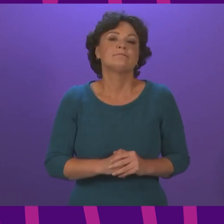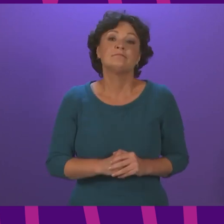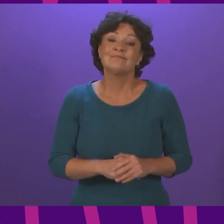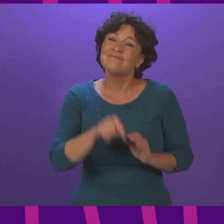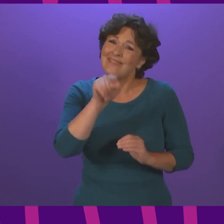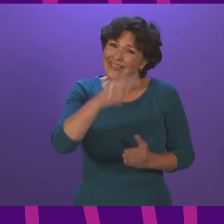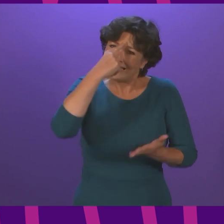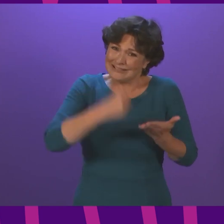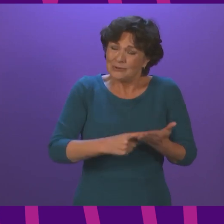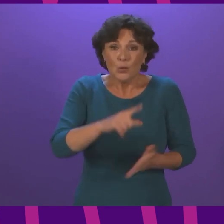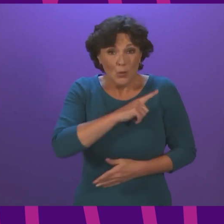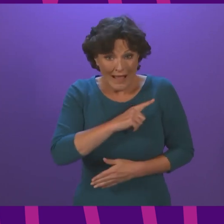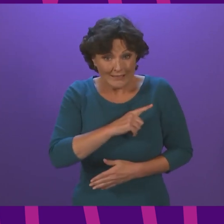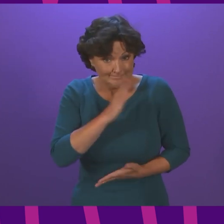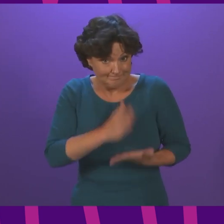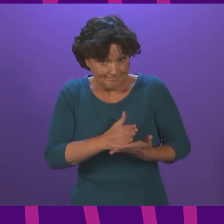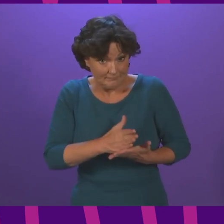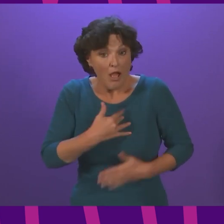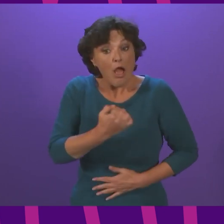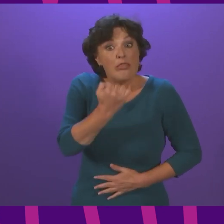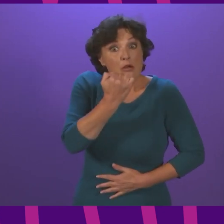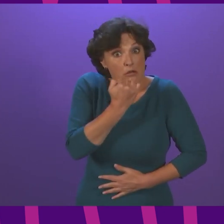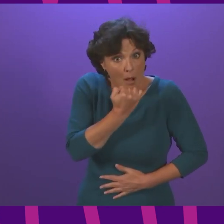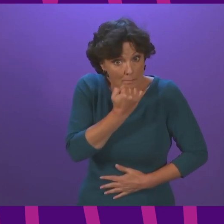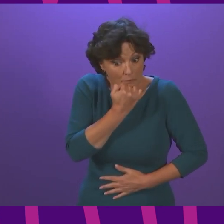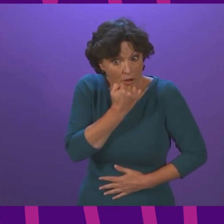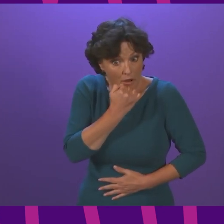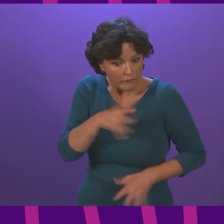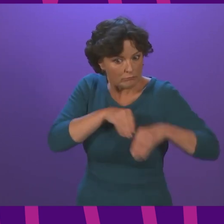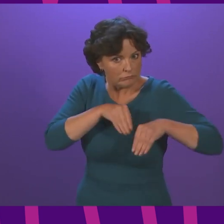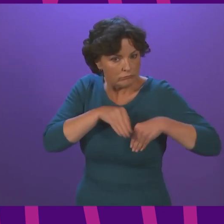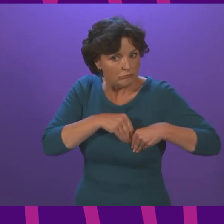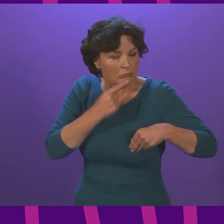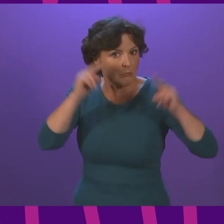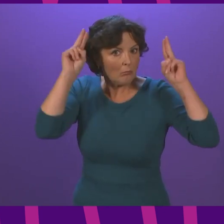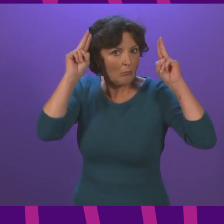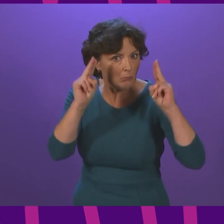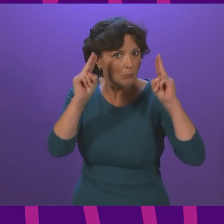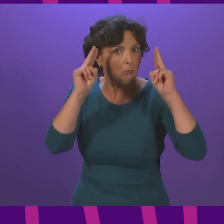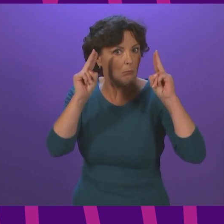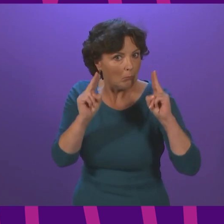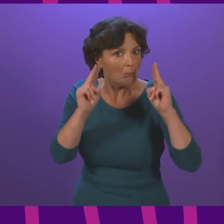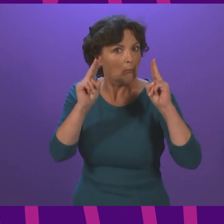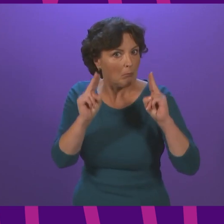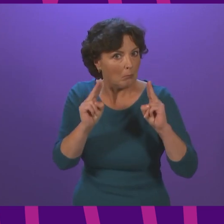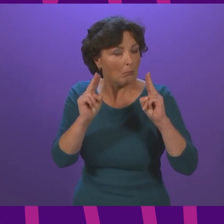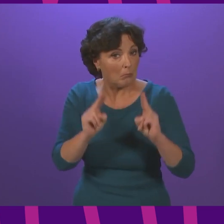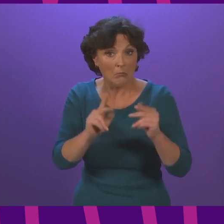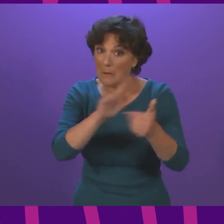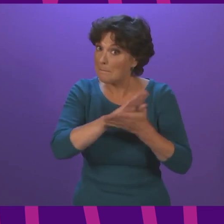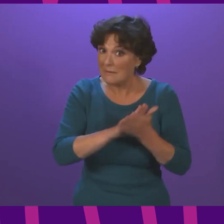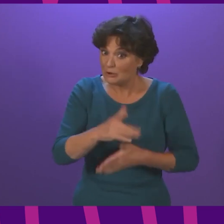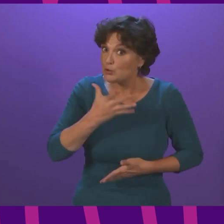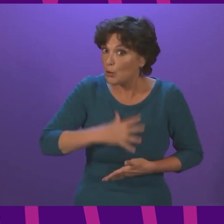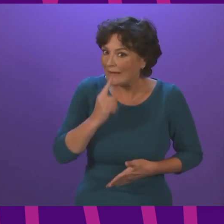reflects, firstly, that the number of cases is continuing to fall. And so our judgment is that there is no need to introduce any